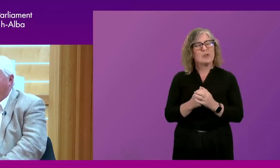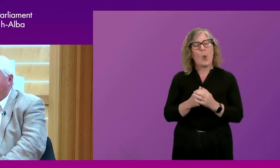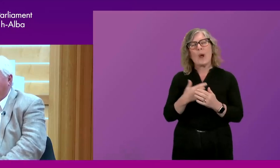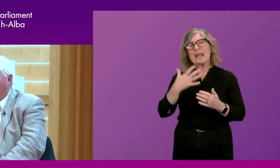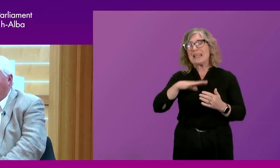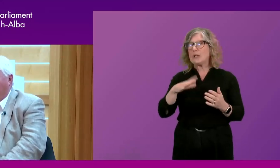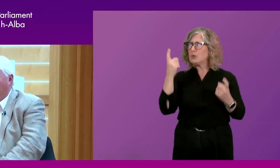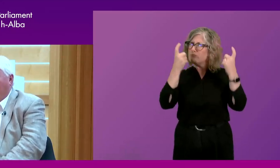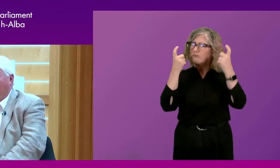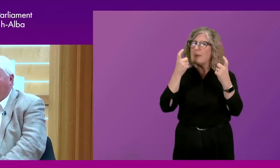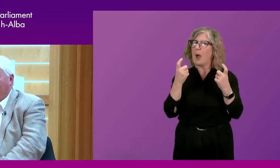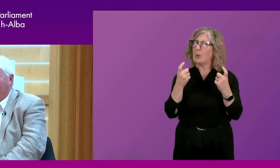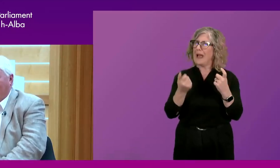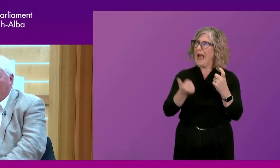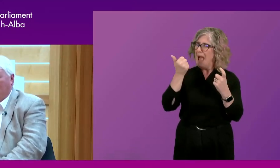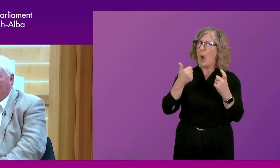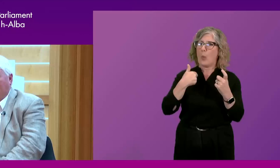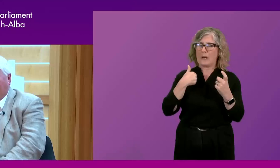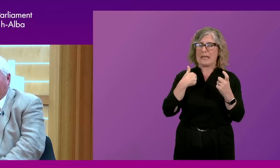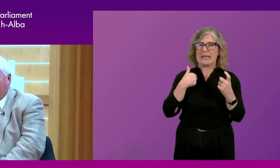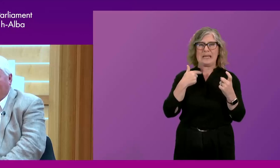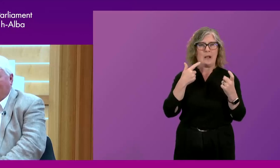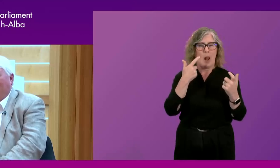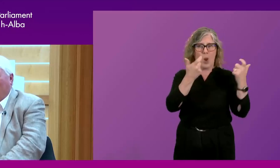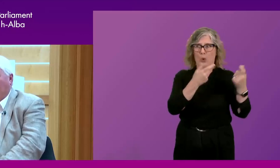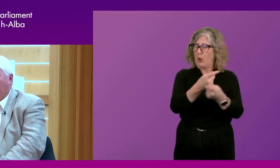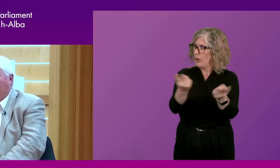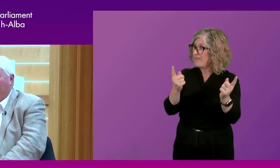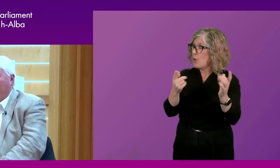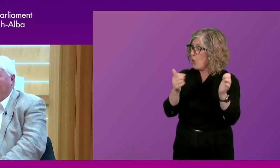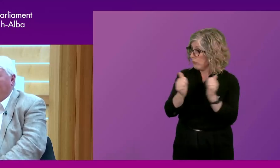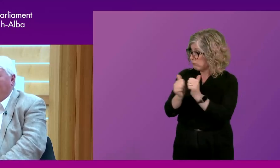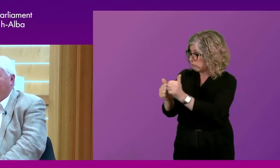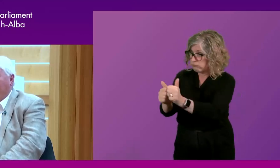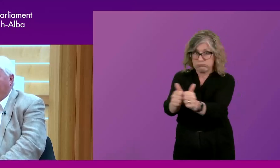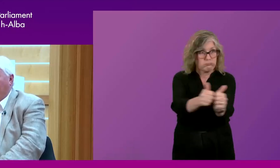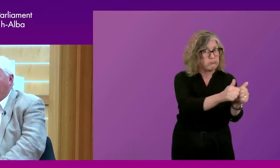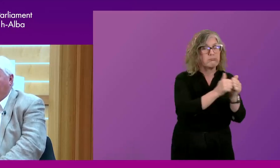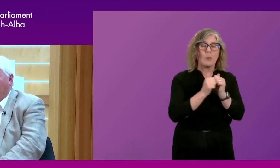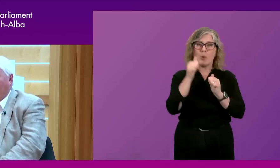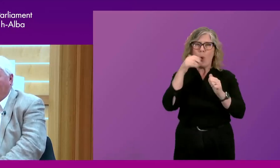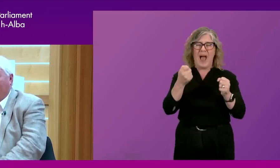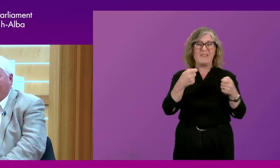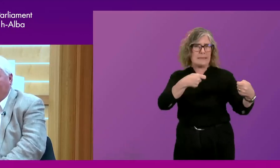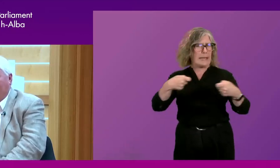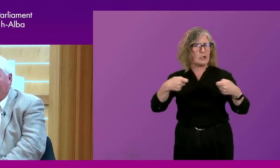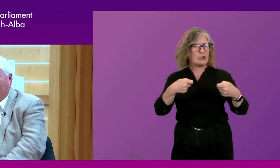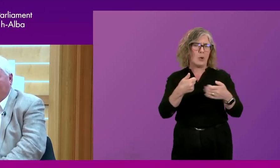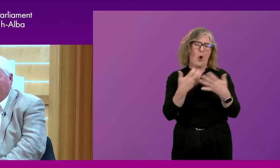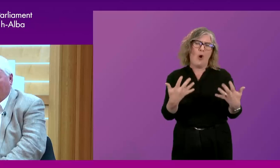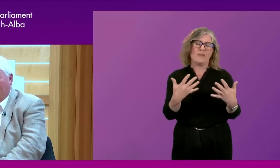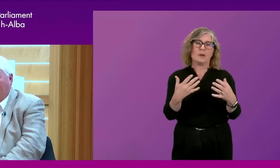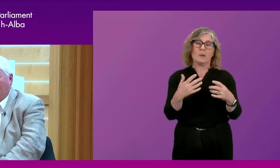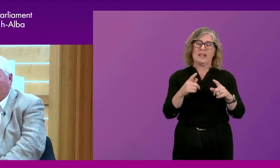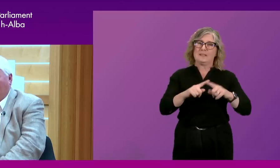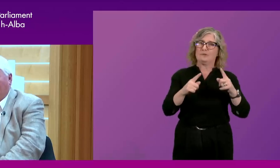seeking consensus within this parliament. I think the tensions as, as a reasonable degree, the tensions as existed, particularly between governments, um,